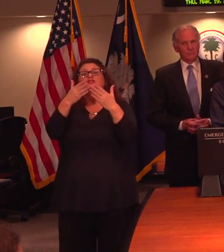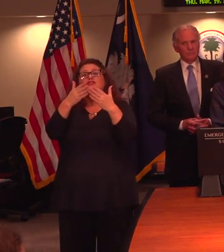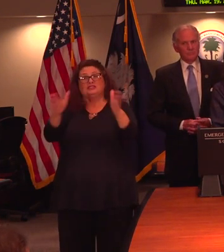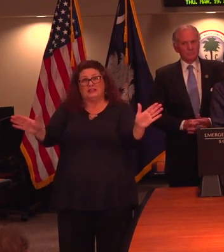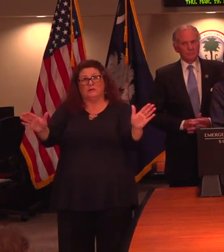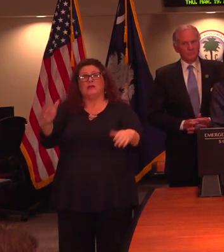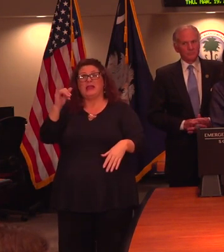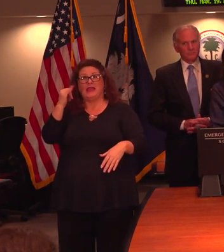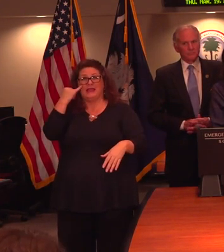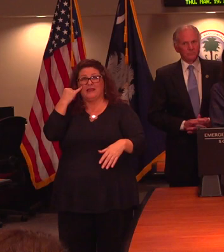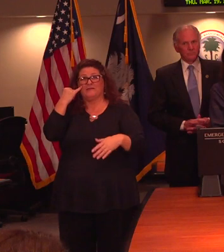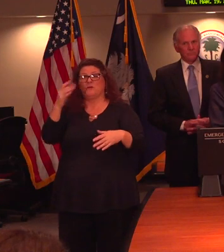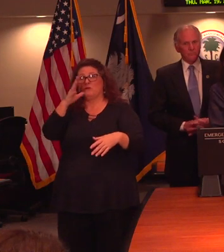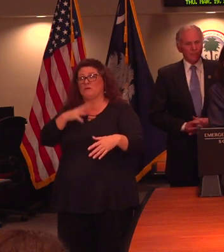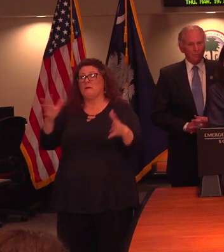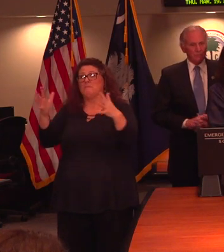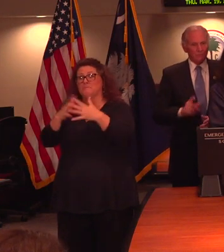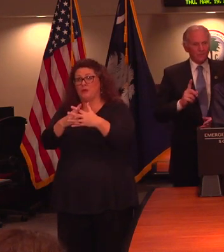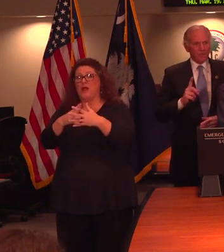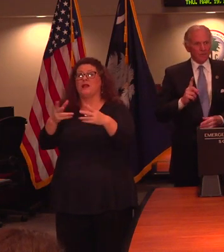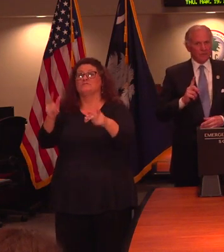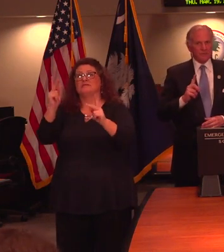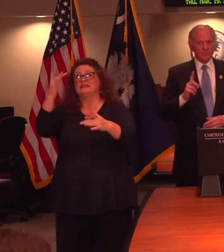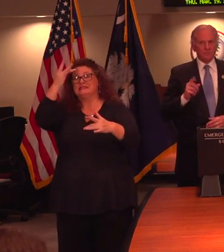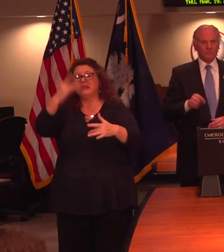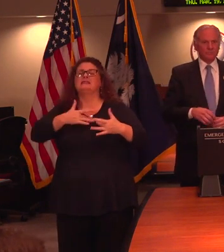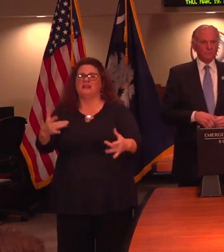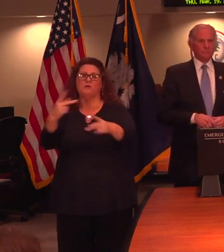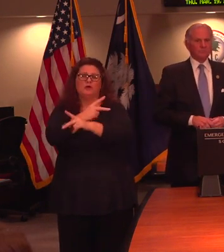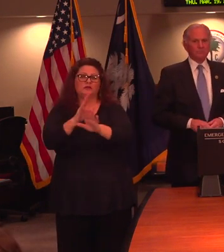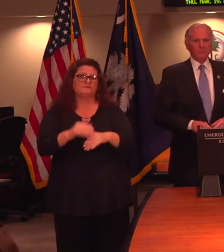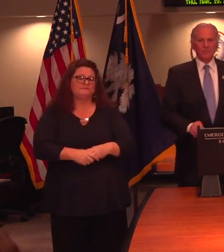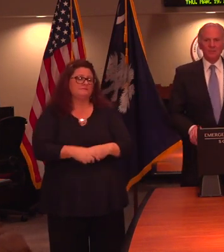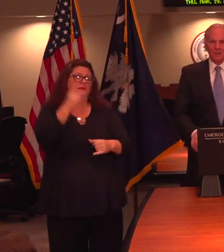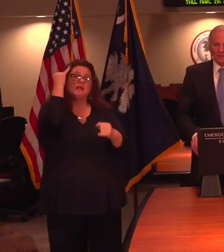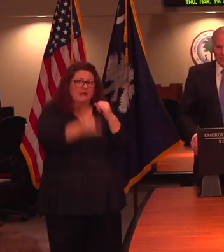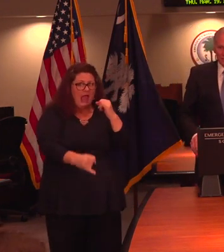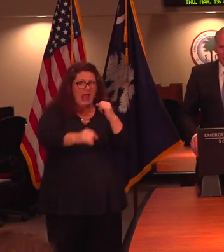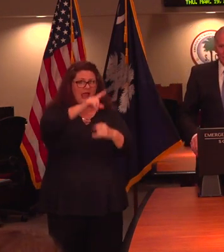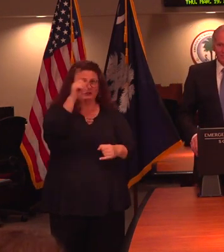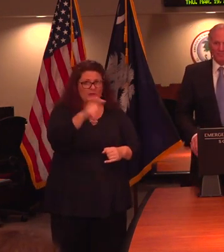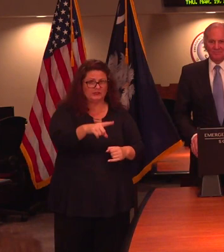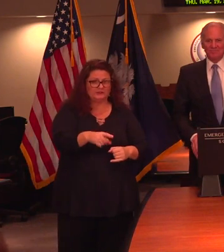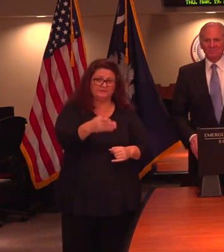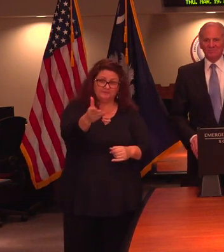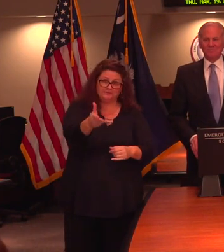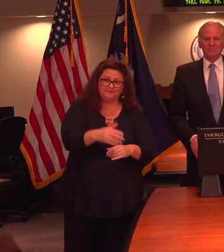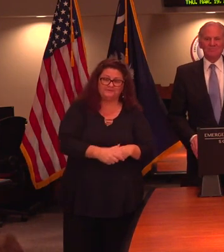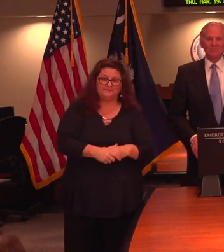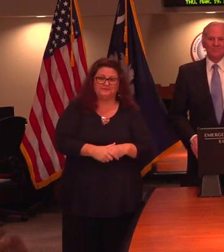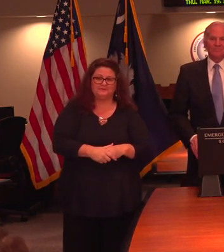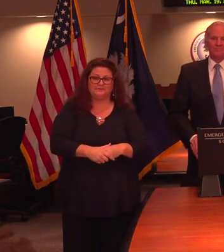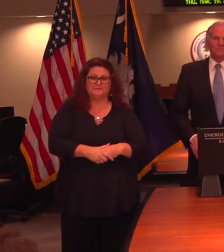them to take special measures to prevent exposure. Final question. Ms. Adcox. Can